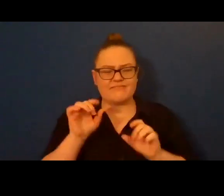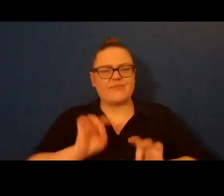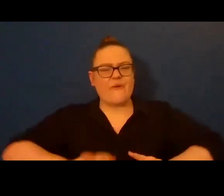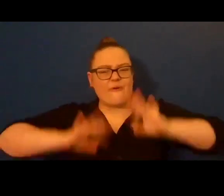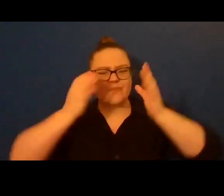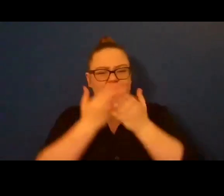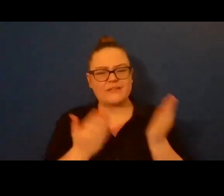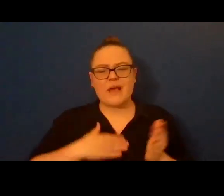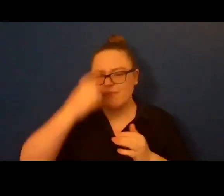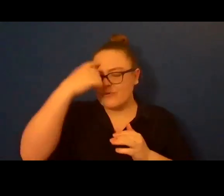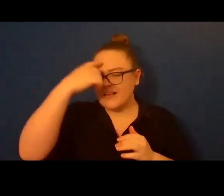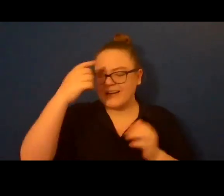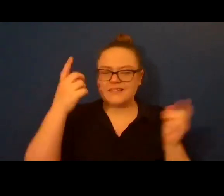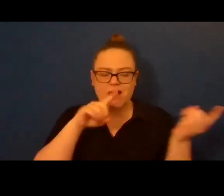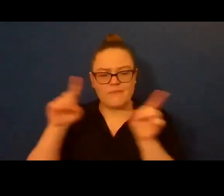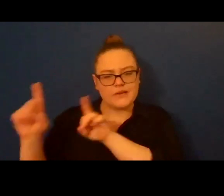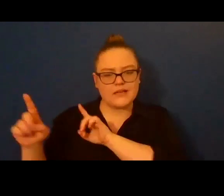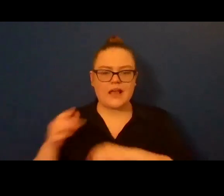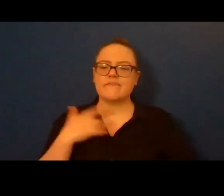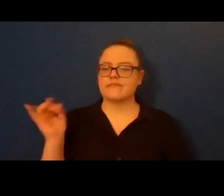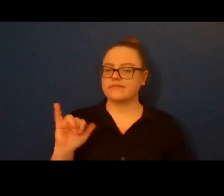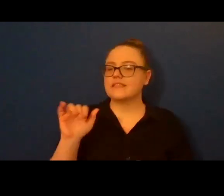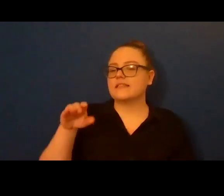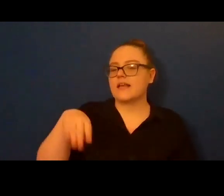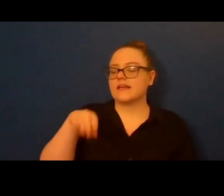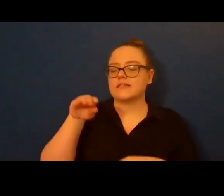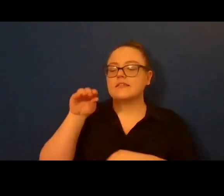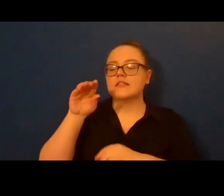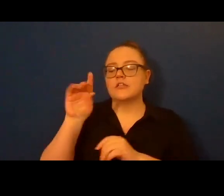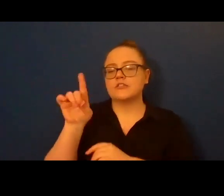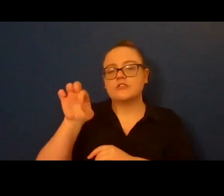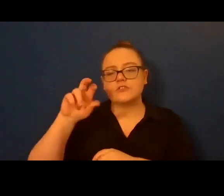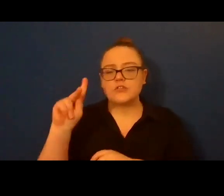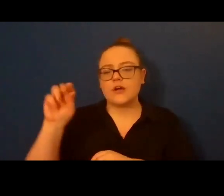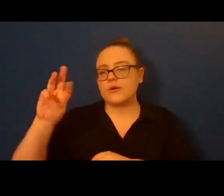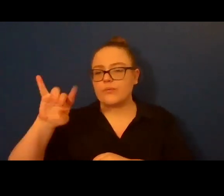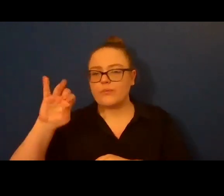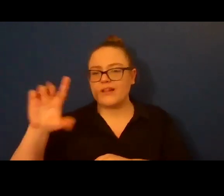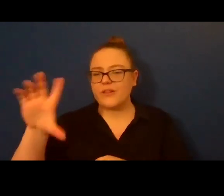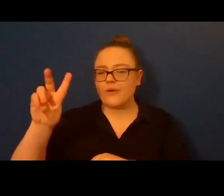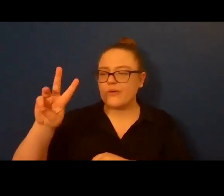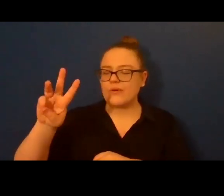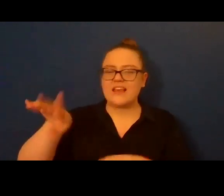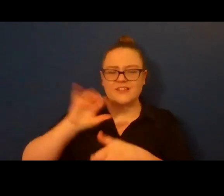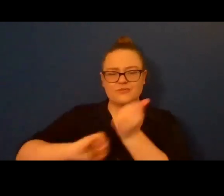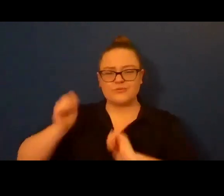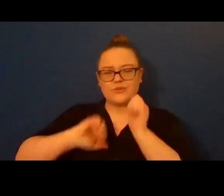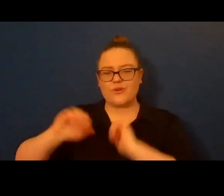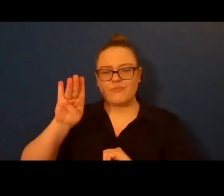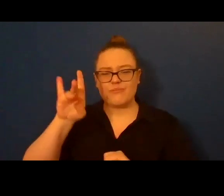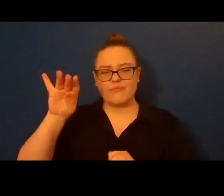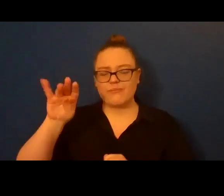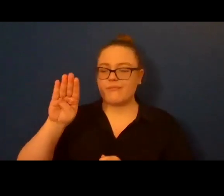I am Dark Willow in season six of Buffy the Vampire Slayer. I am Jean Grey when she morphs into the phoenix and atomizes the professor.